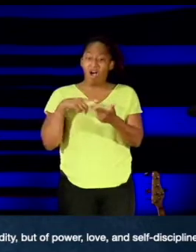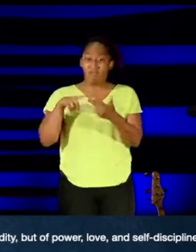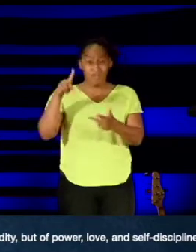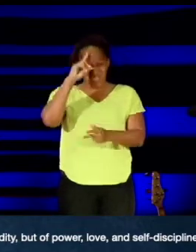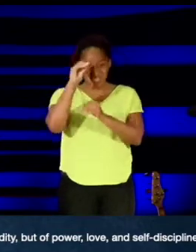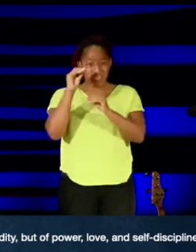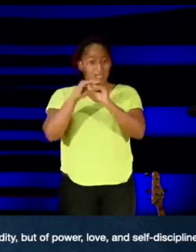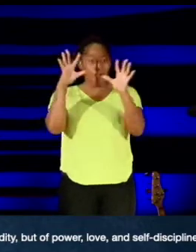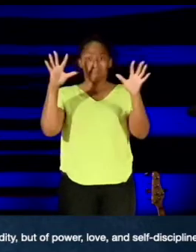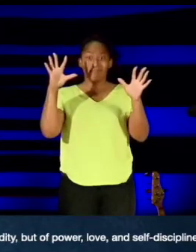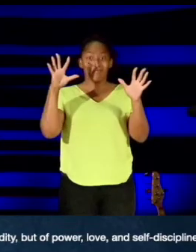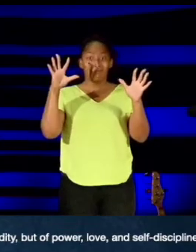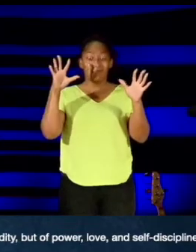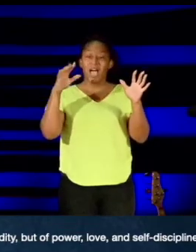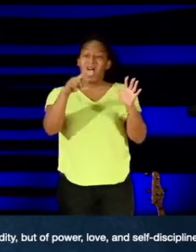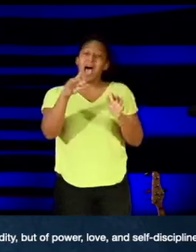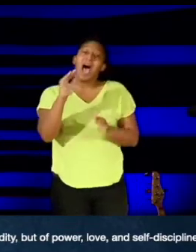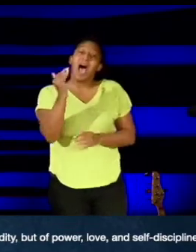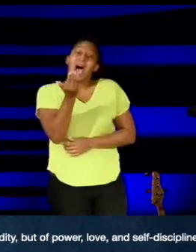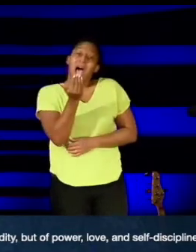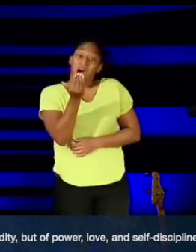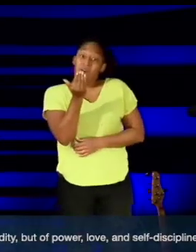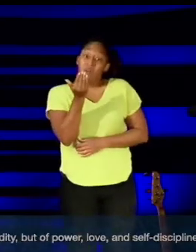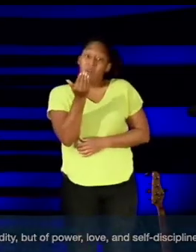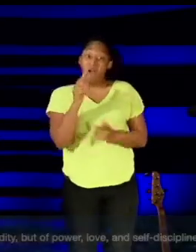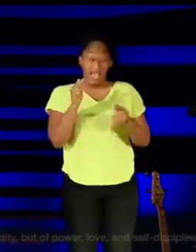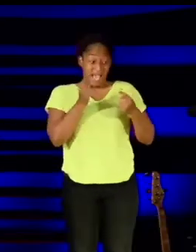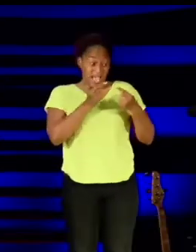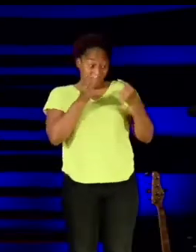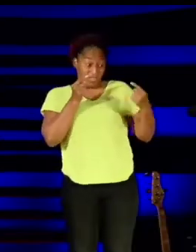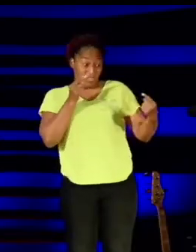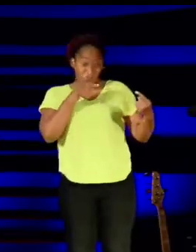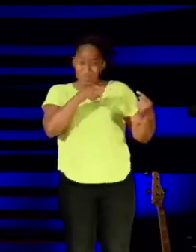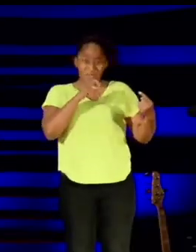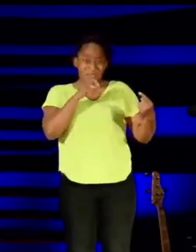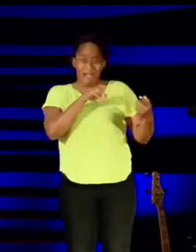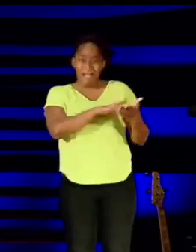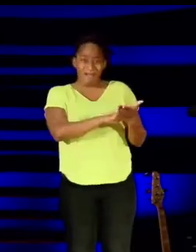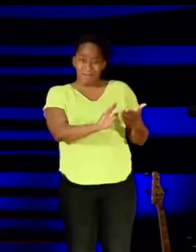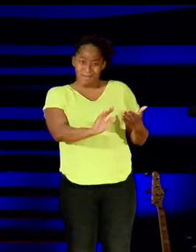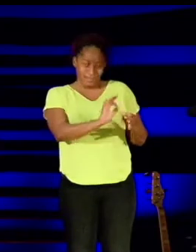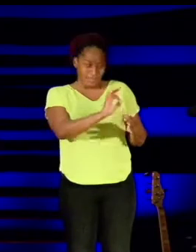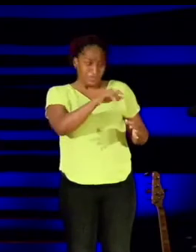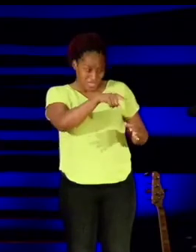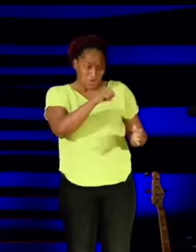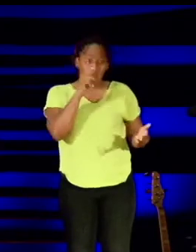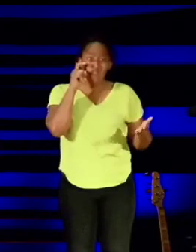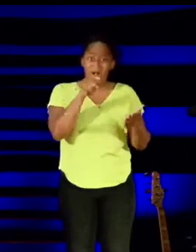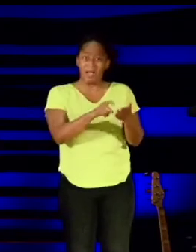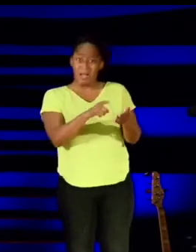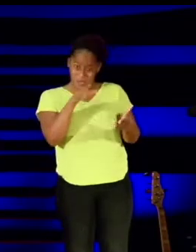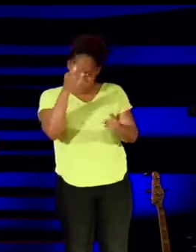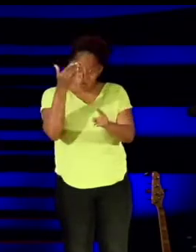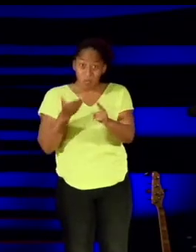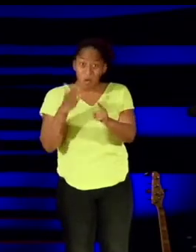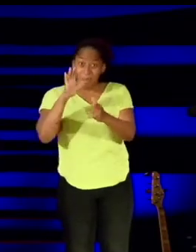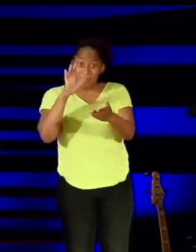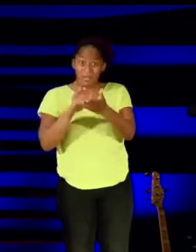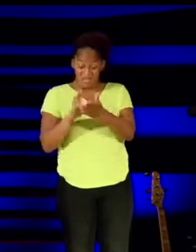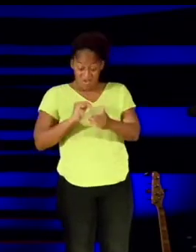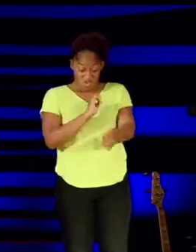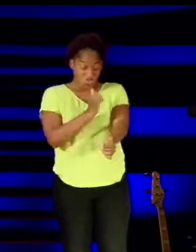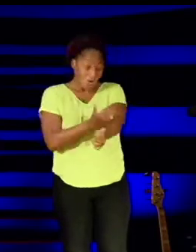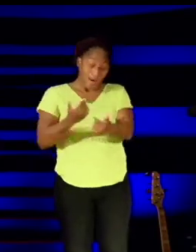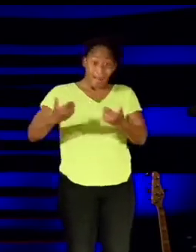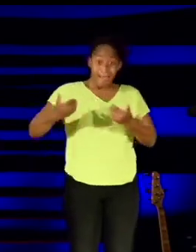our adversary, every unclean spirit, needs to recognize that you are a believer and the authority by which you operate